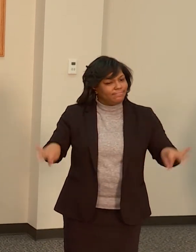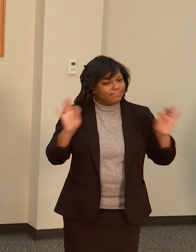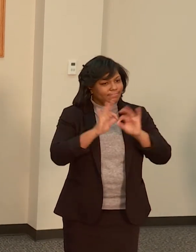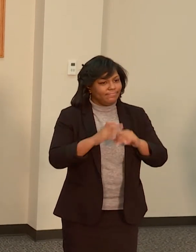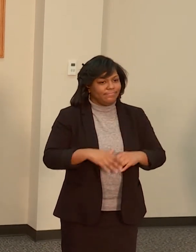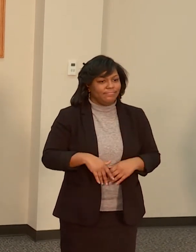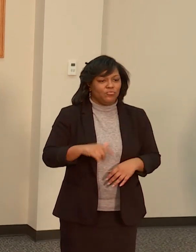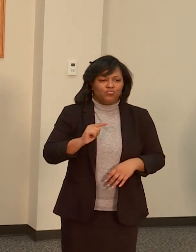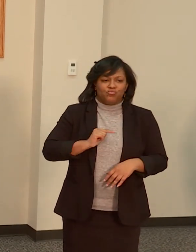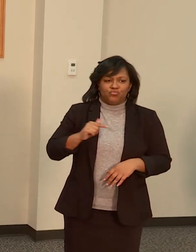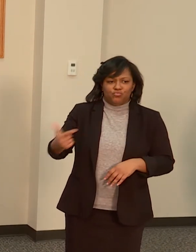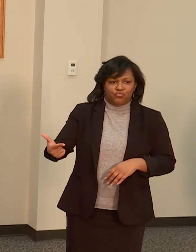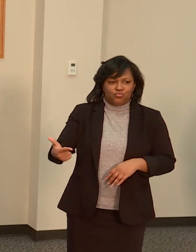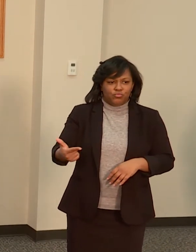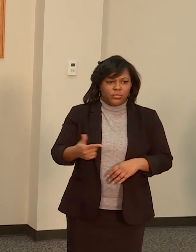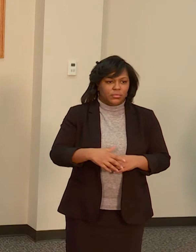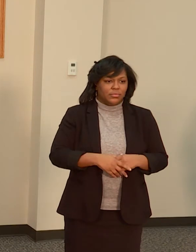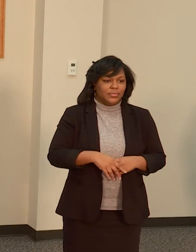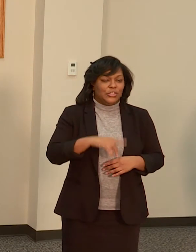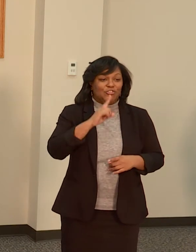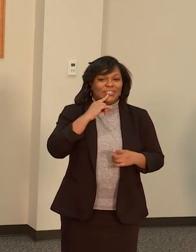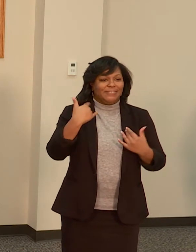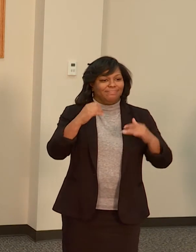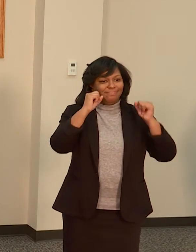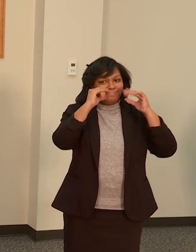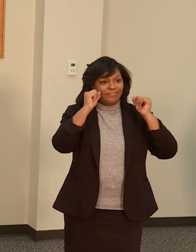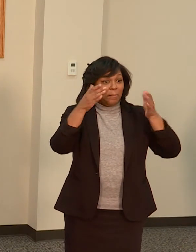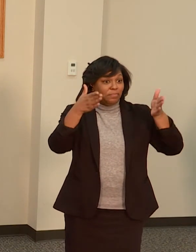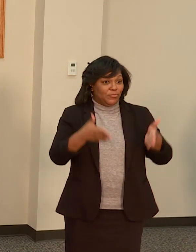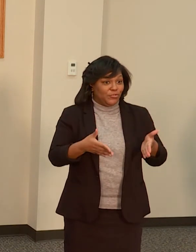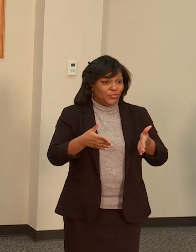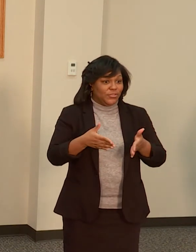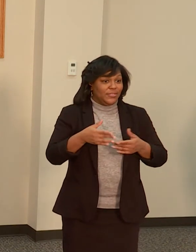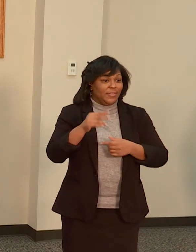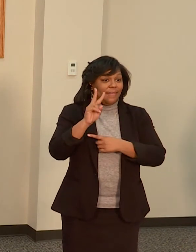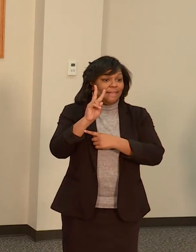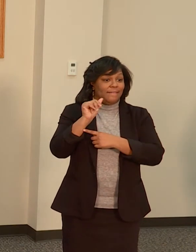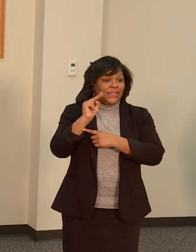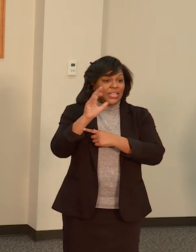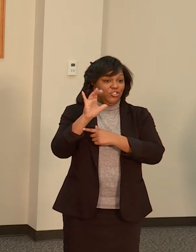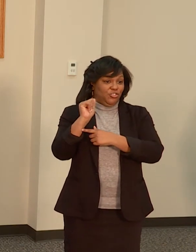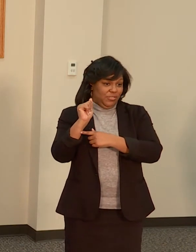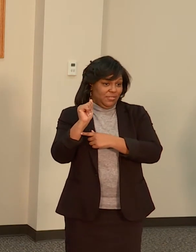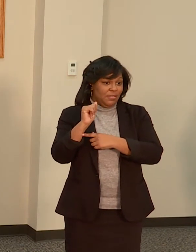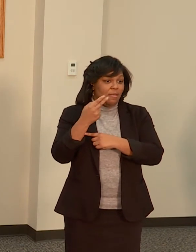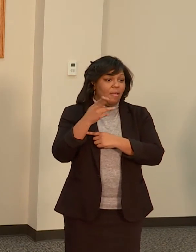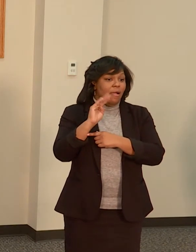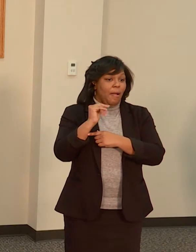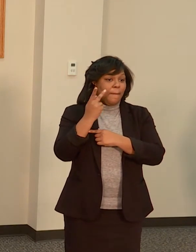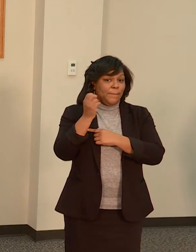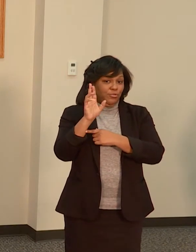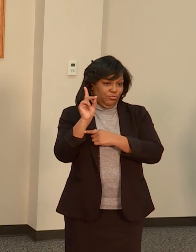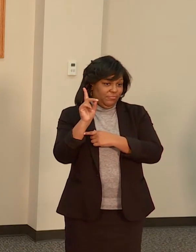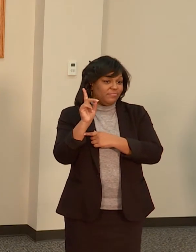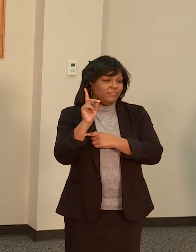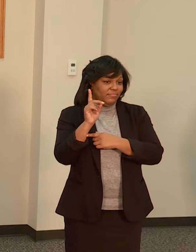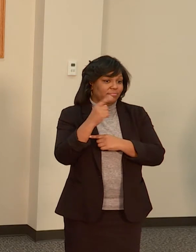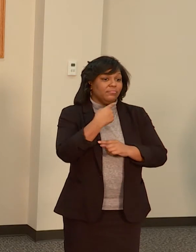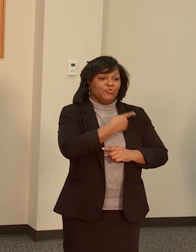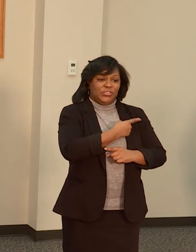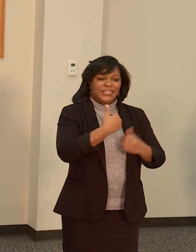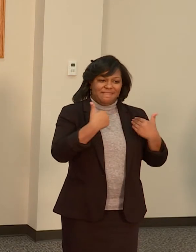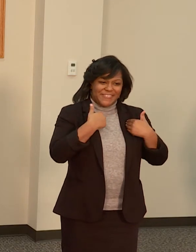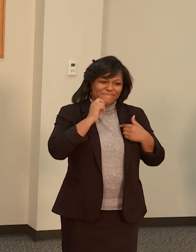extraordinary person. Venetia Hubbard has some stories to share and I've heard her speak before and she is